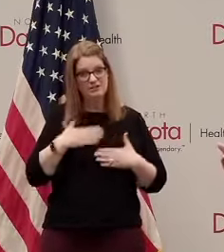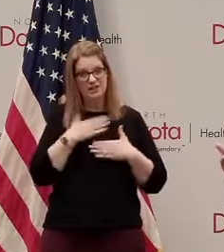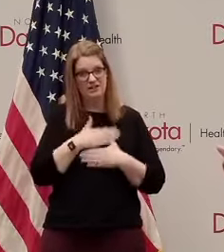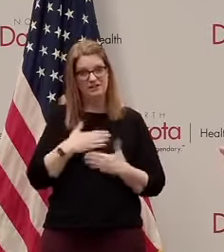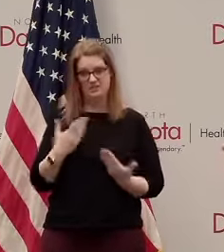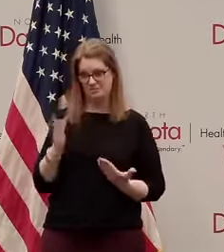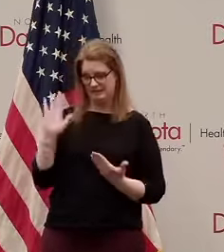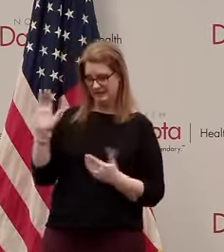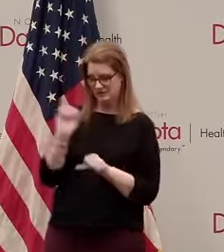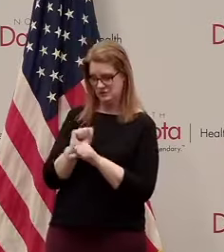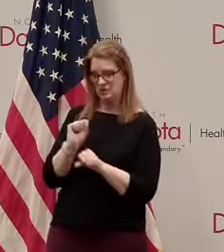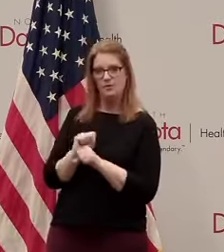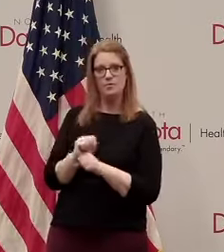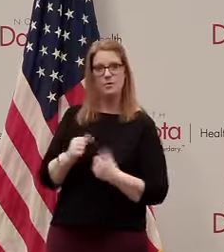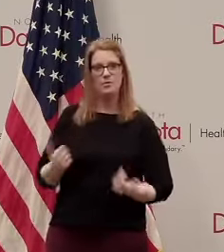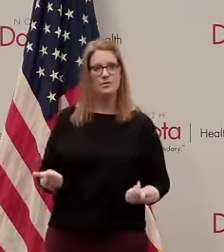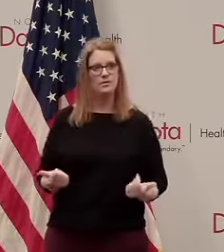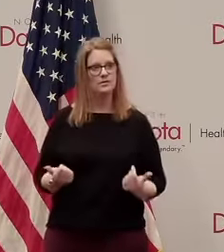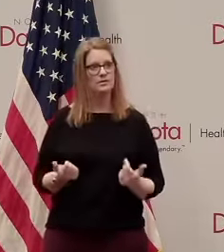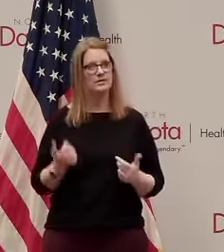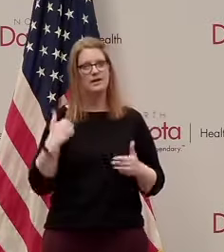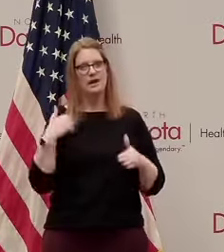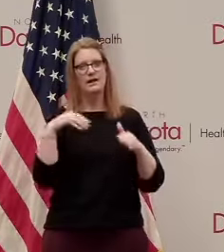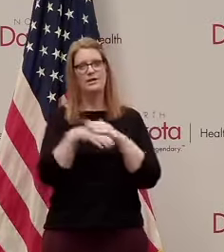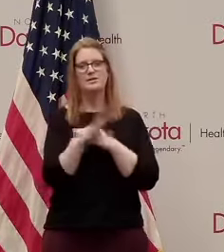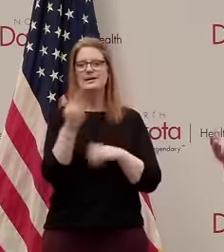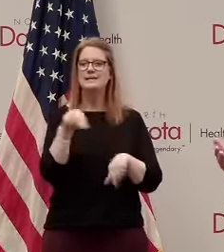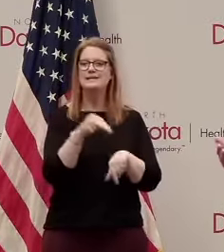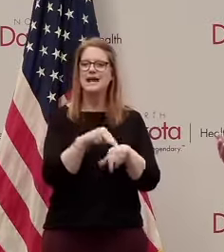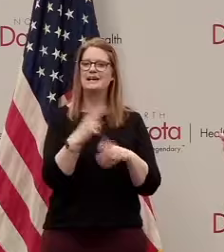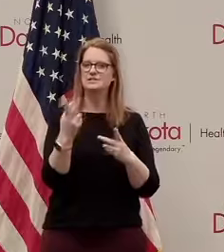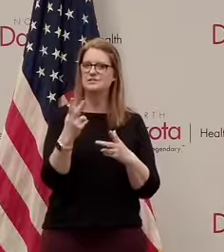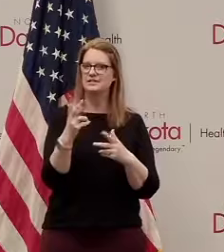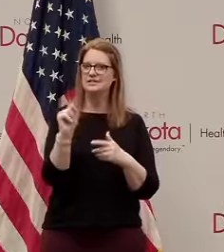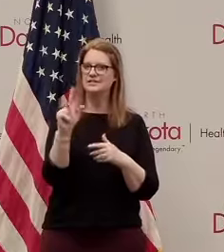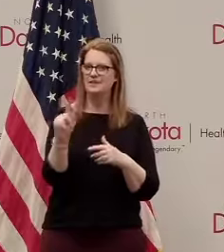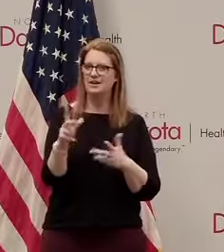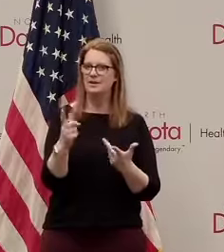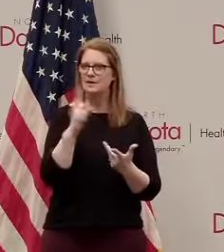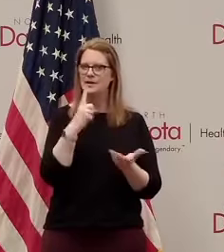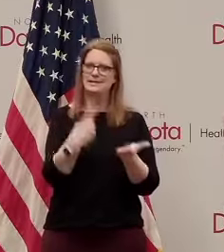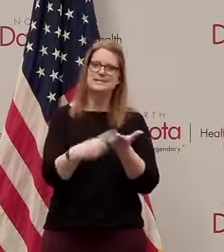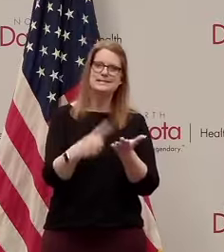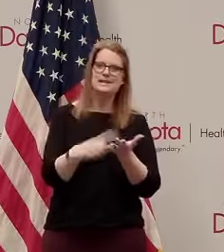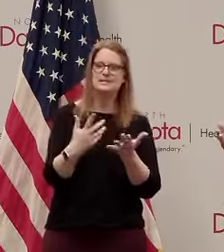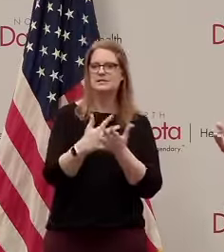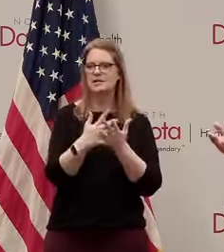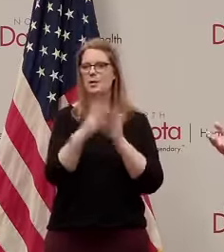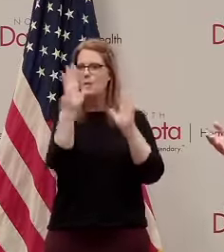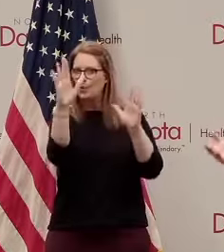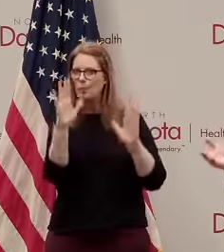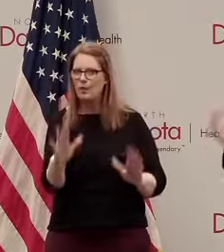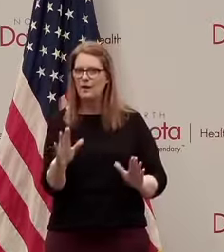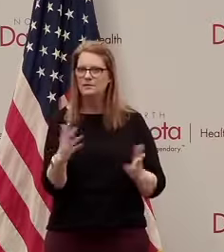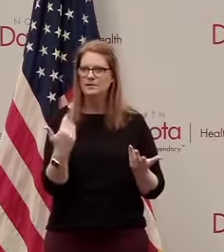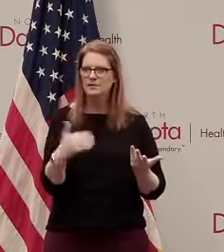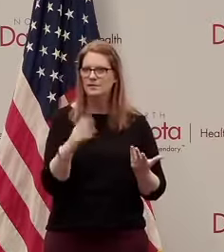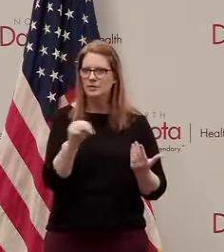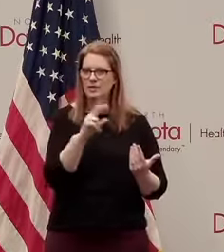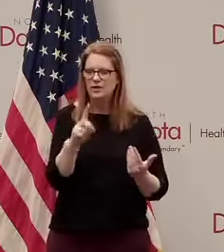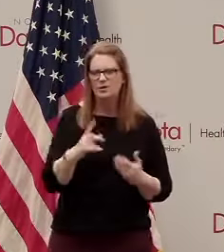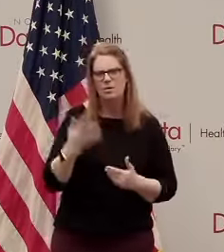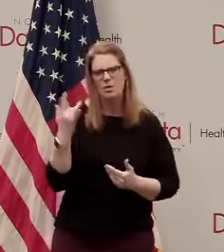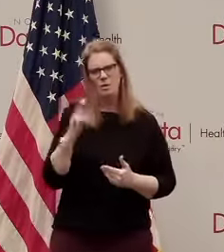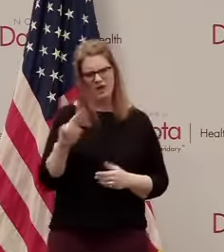is that I get to get on national television a lot and talk about how great North Dakota is because everybody asks these curious questions like how can the